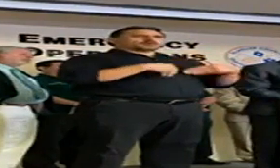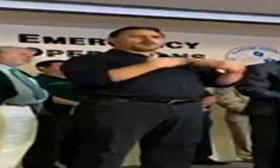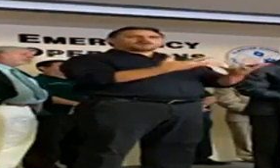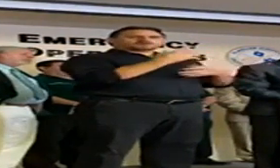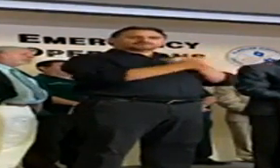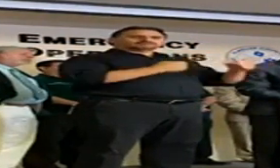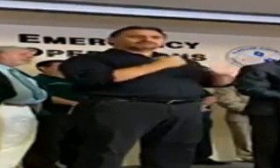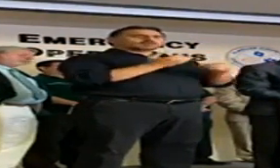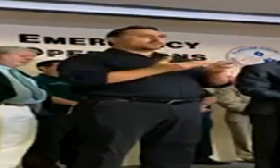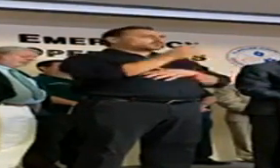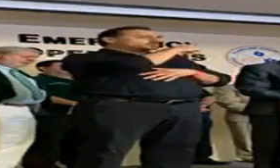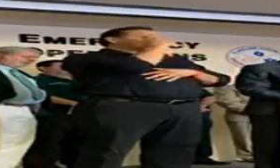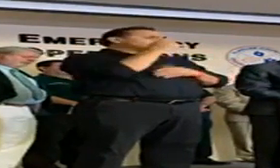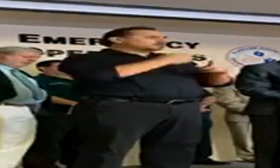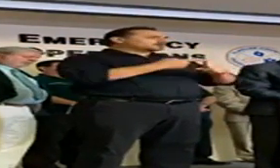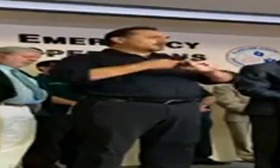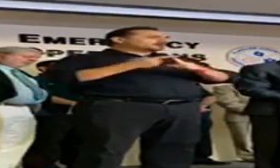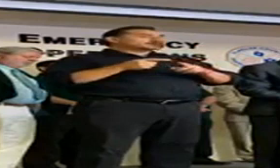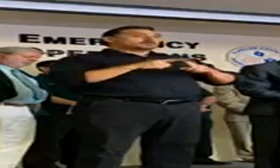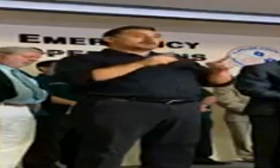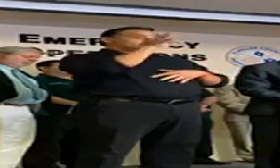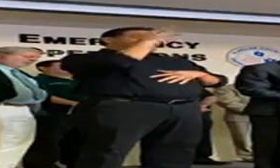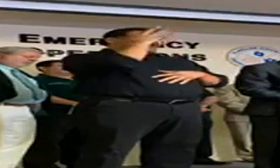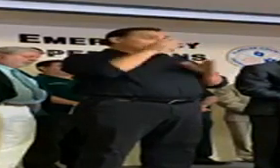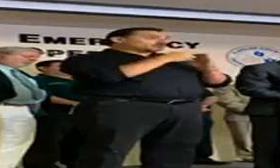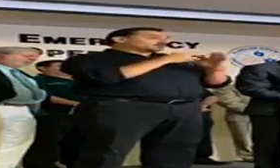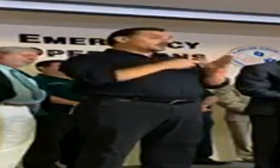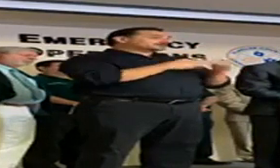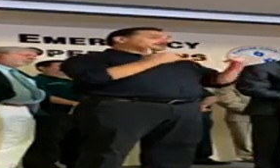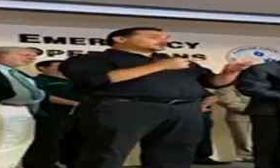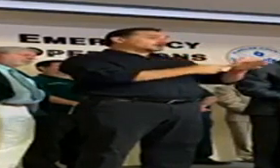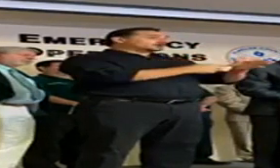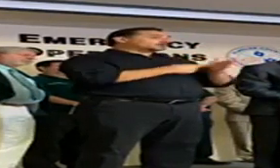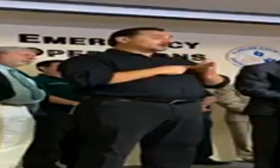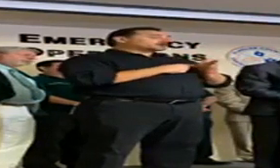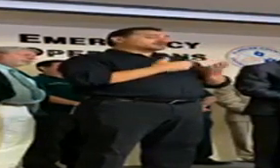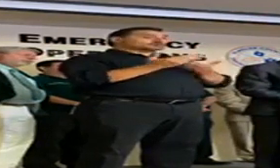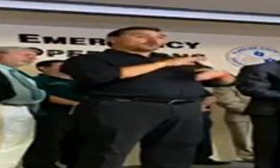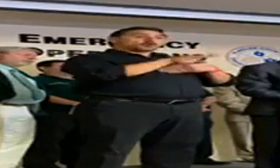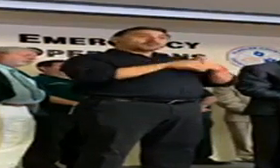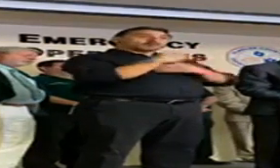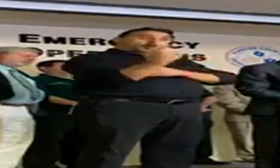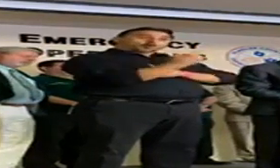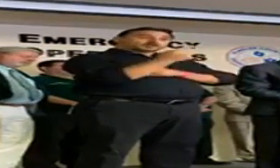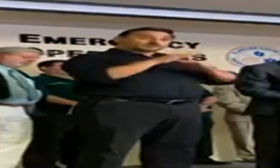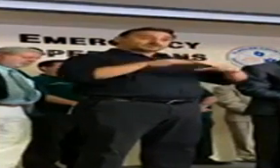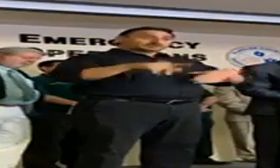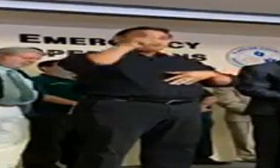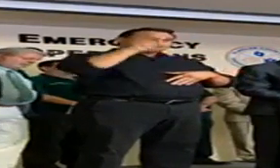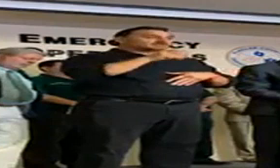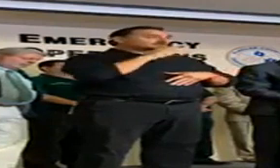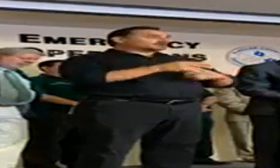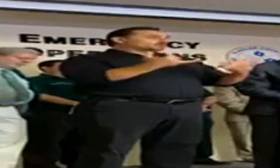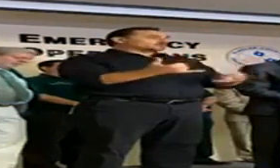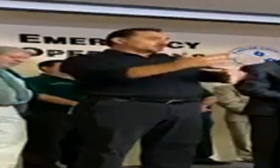years during summer months. However, federal regulations require we serve only children and those children must be present